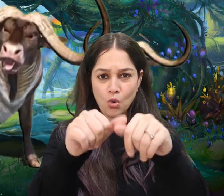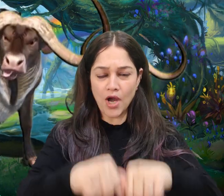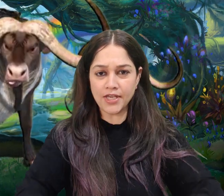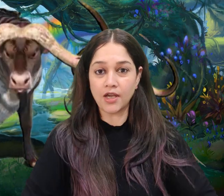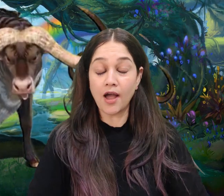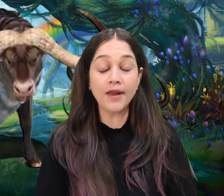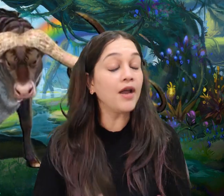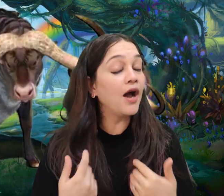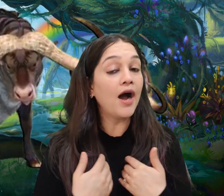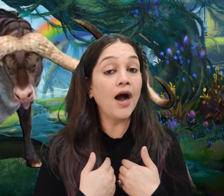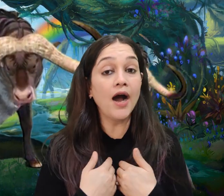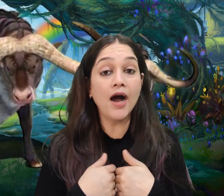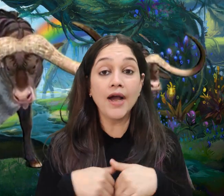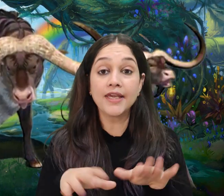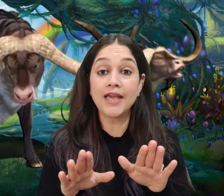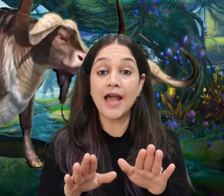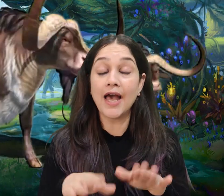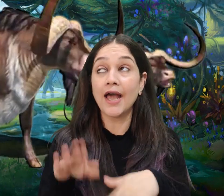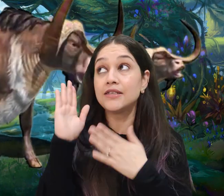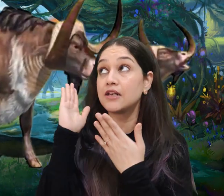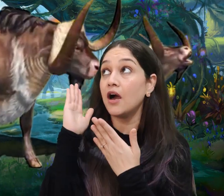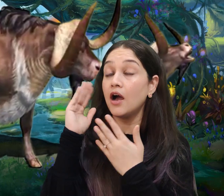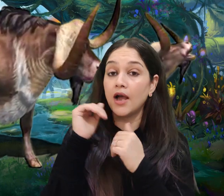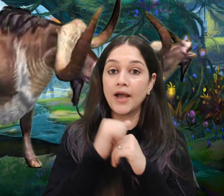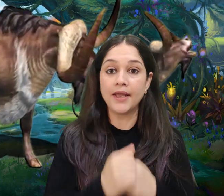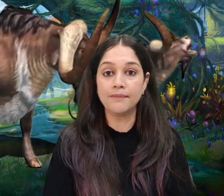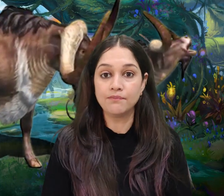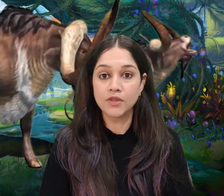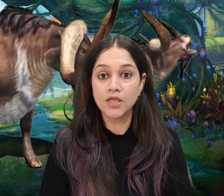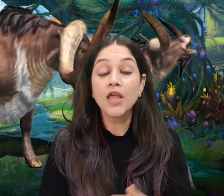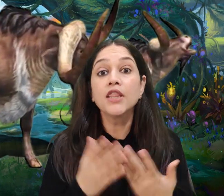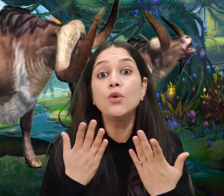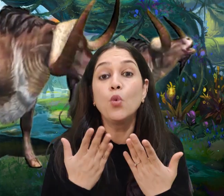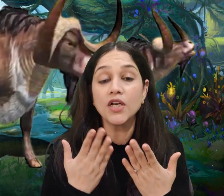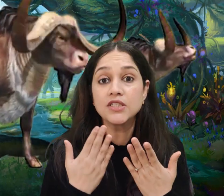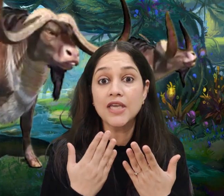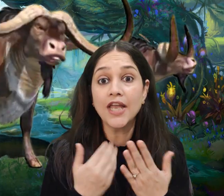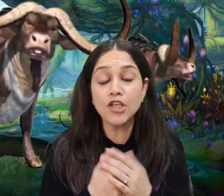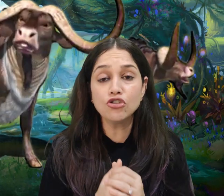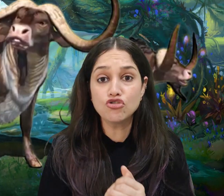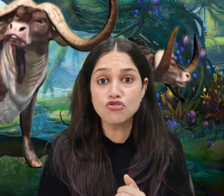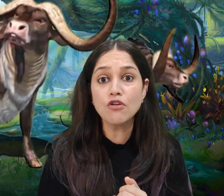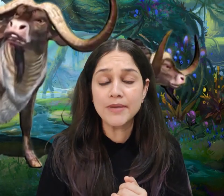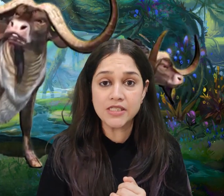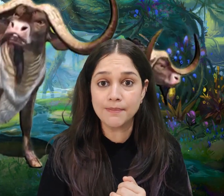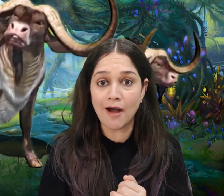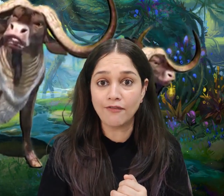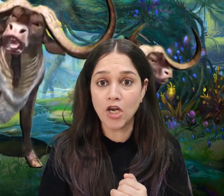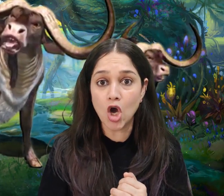I can't, I can climb! Then what can you do Mr. Buffalo?